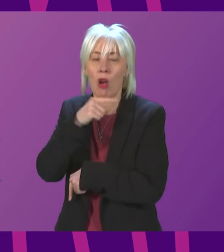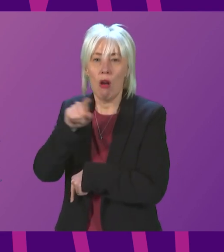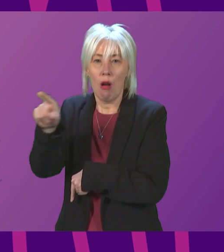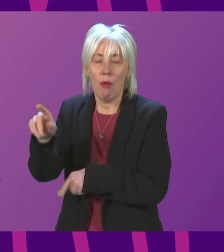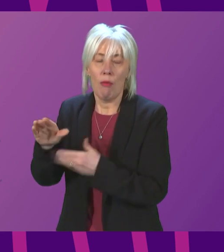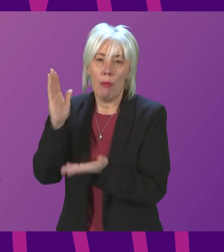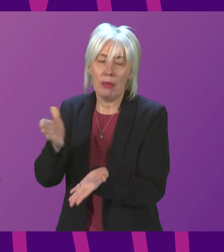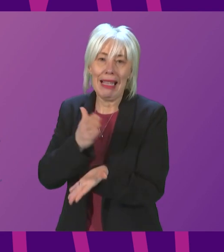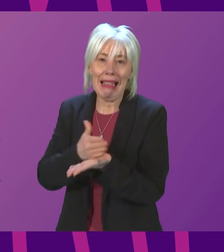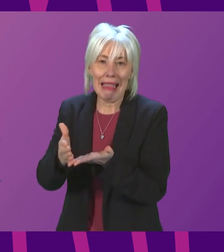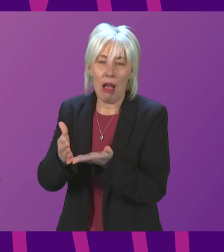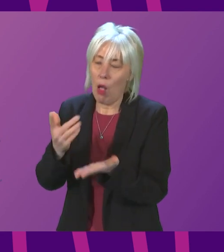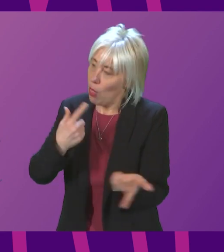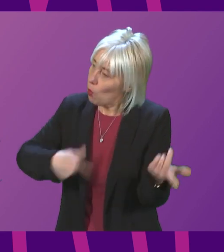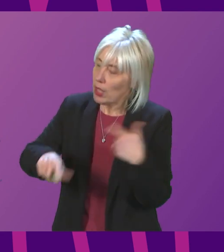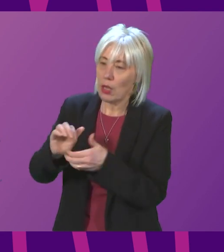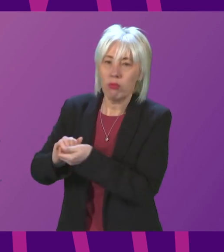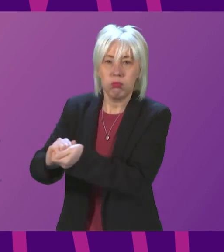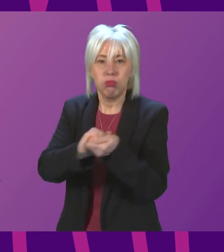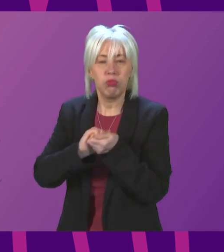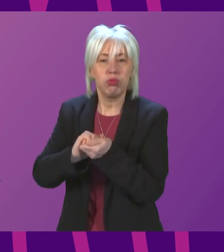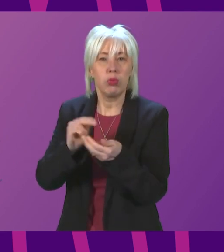that we stand with the people of Ukraine.